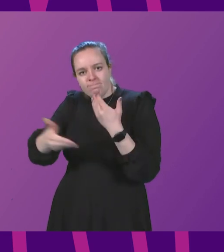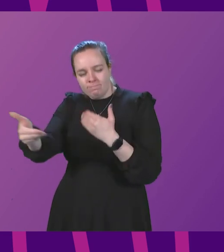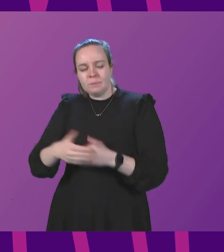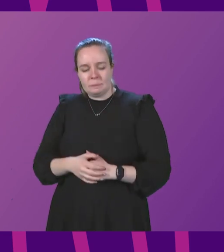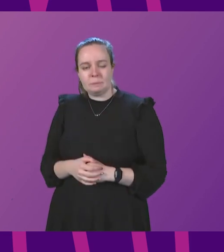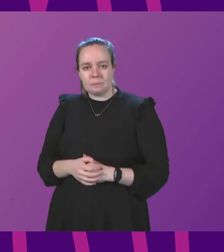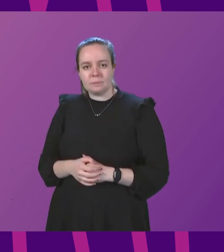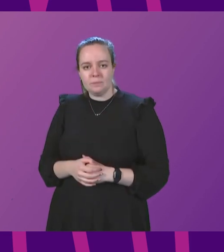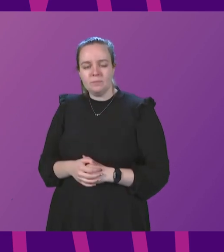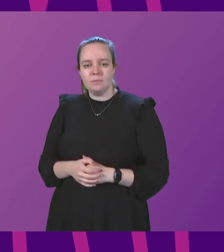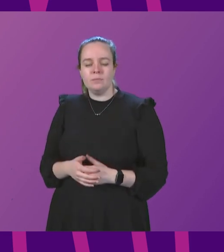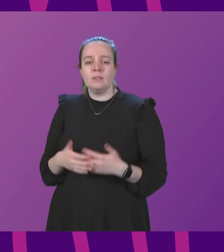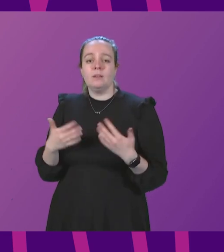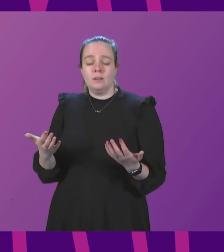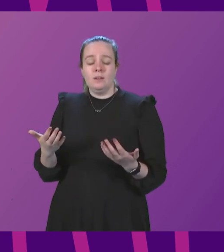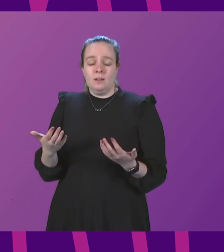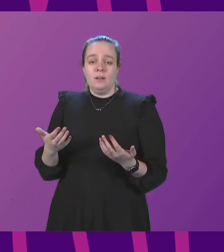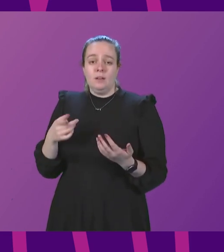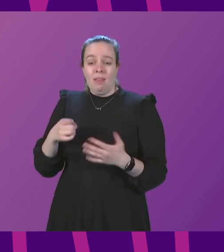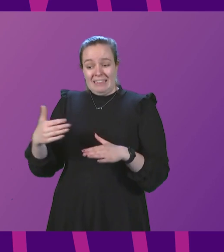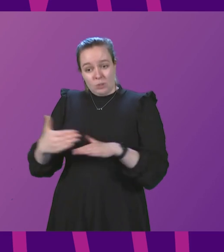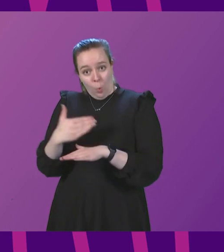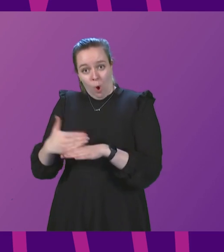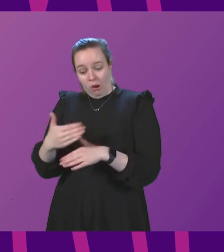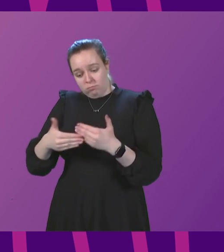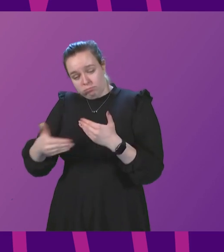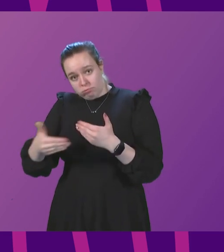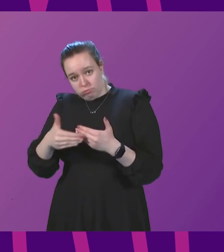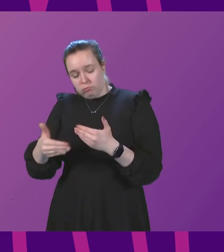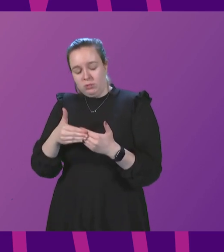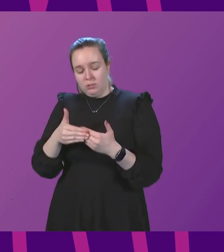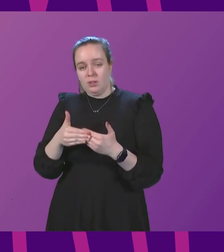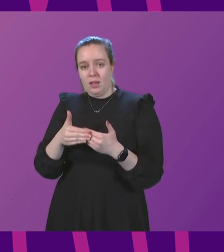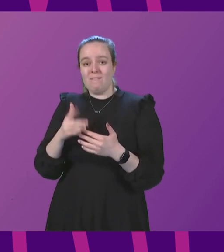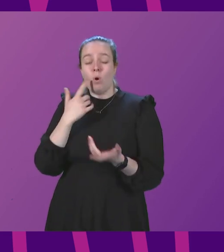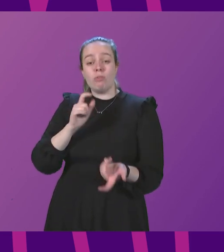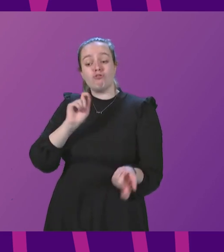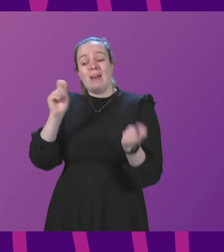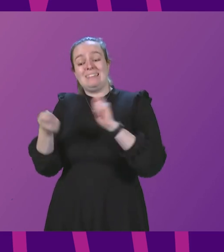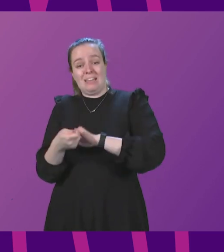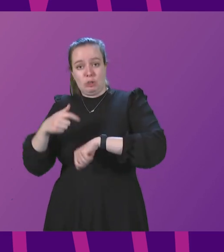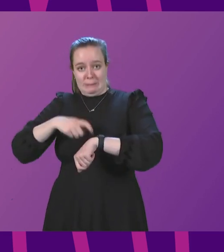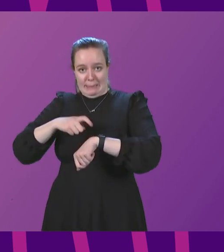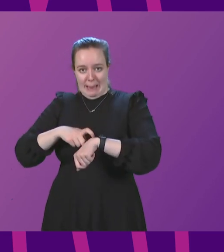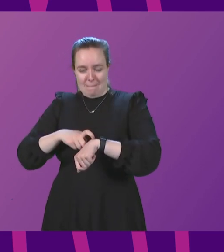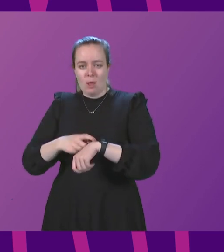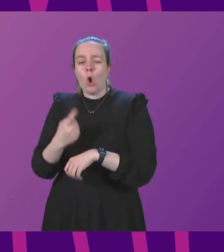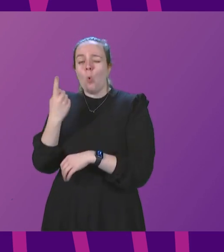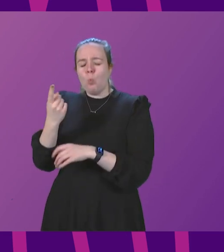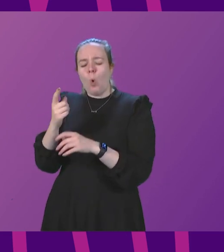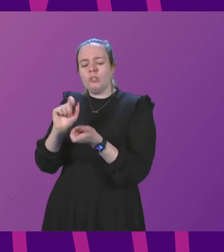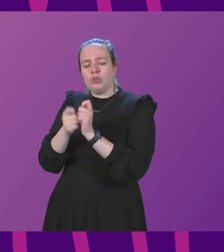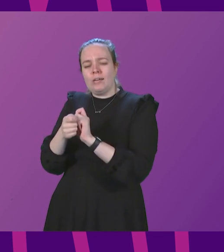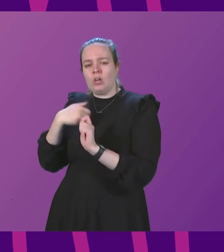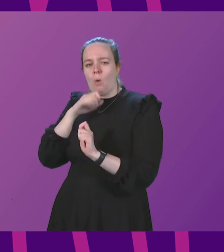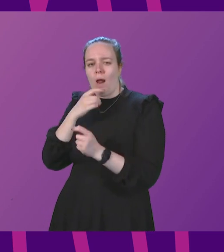ahead. Sighting Officer, as we do this work in the coming weeks and for the transition period, subject to one change I will set out